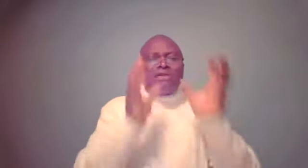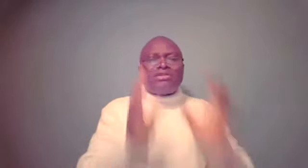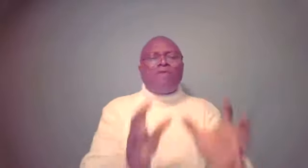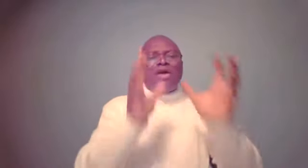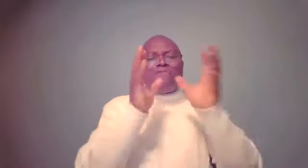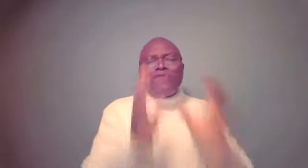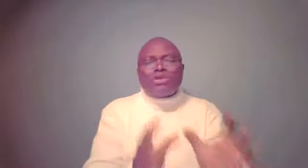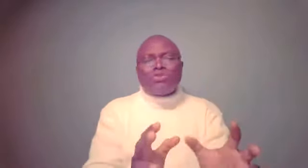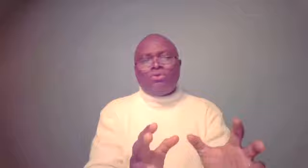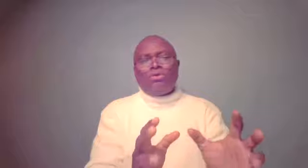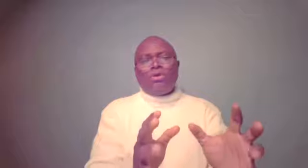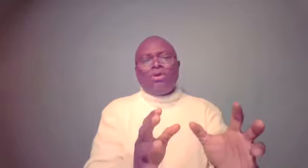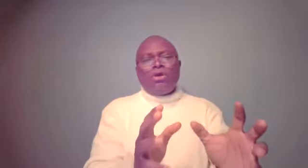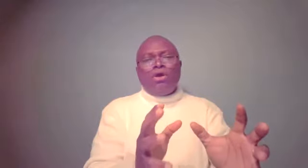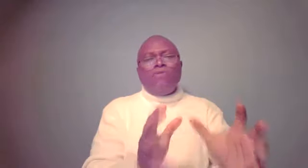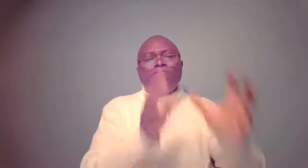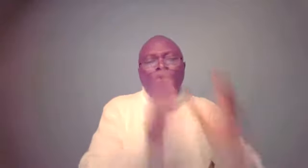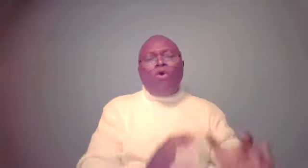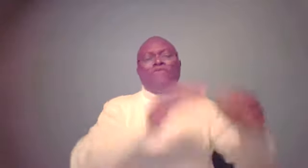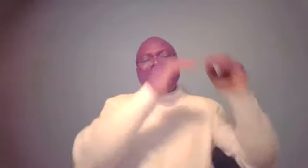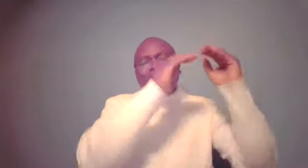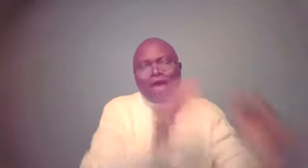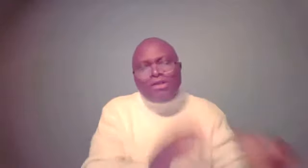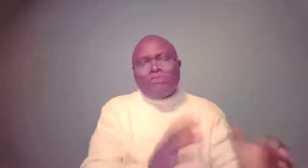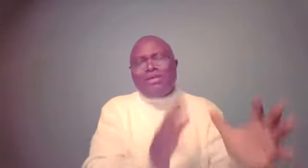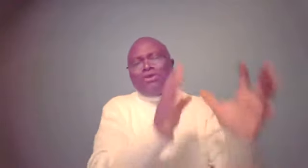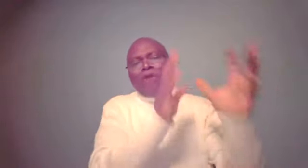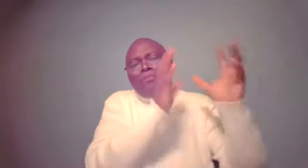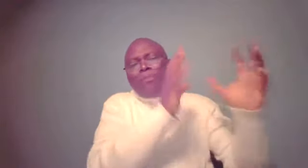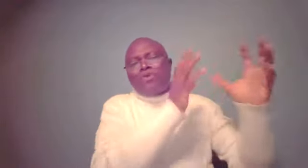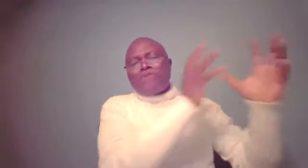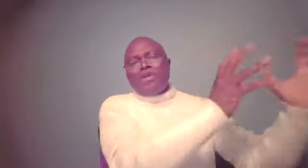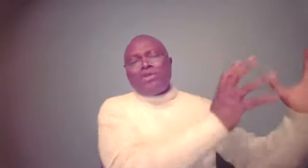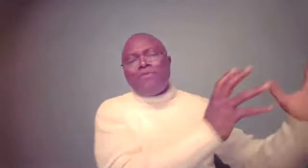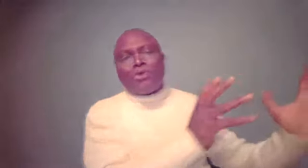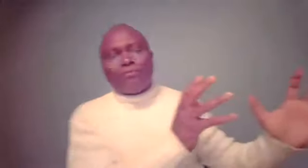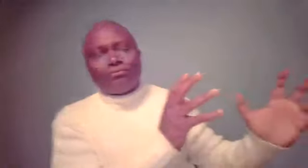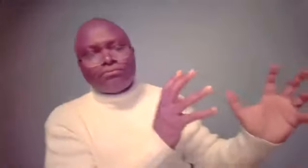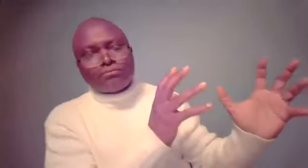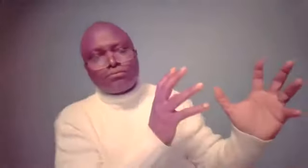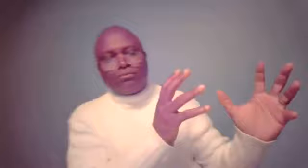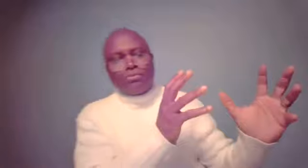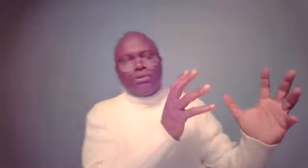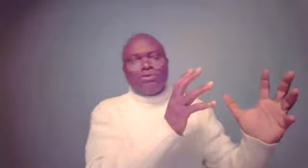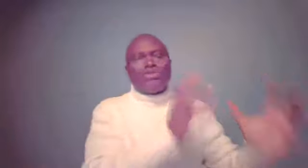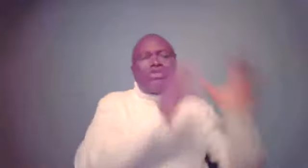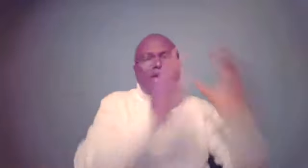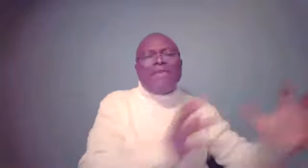herself a vessel for the advancement of the purpose of the nation of Israel. She sided